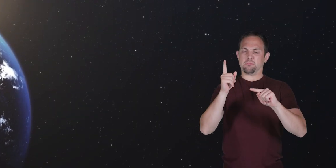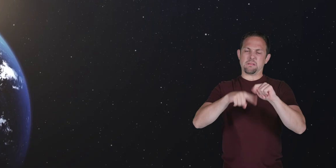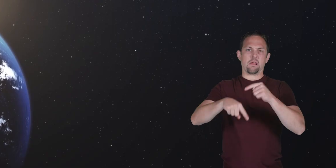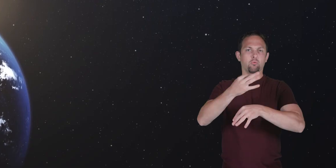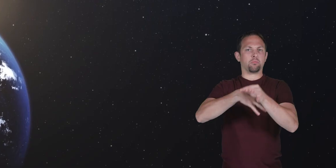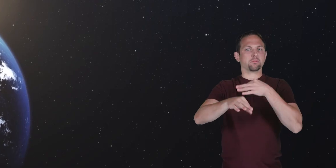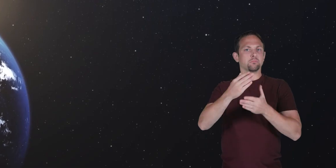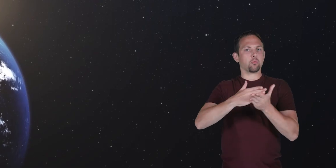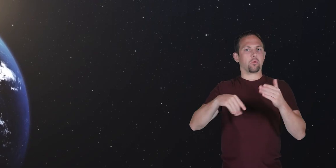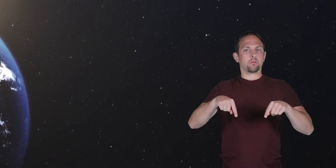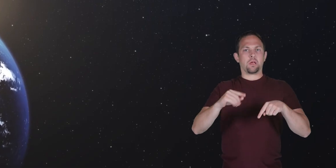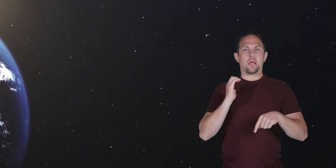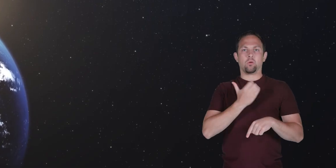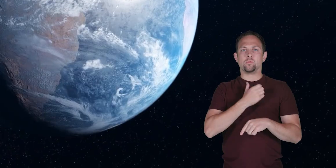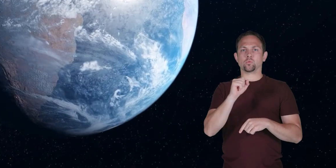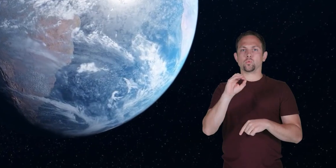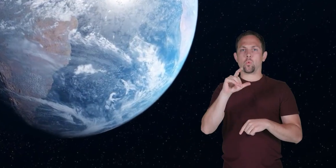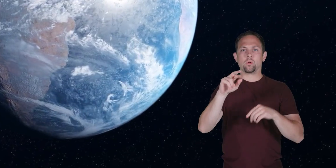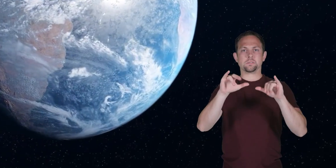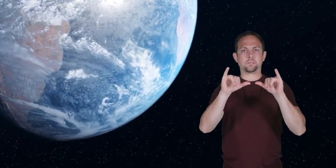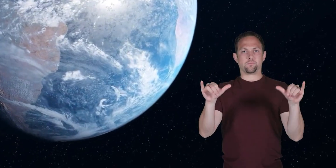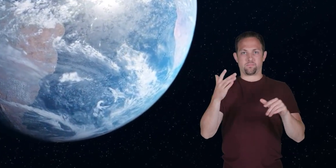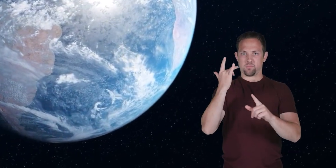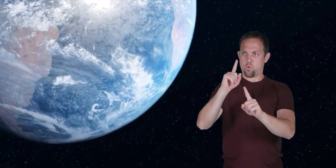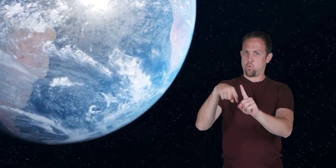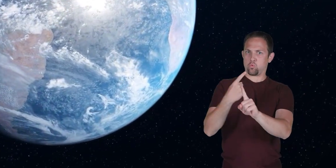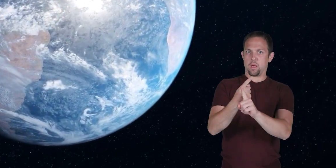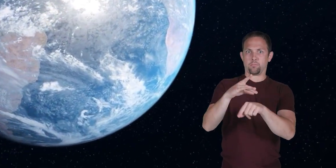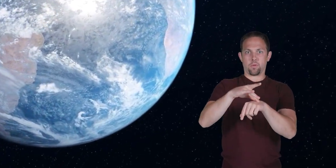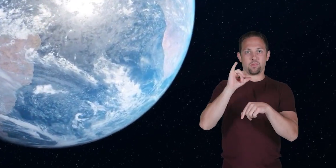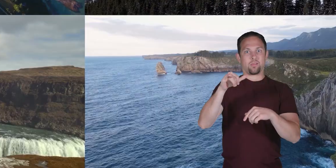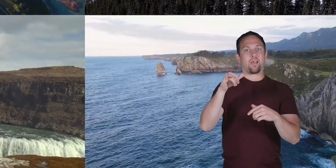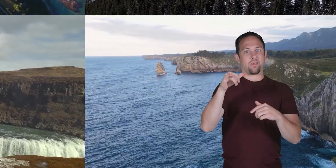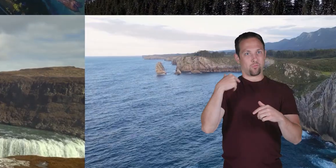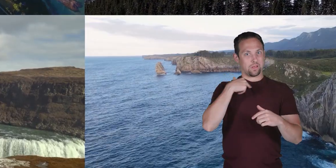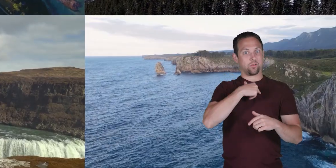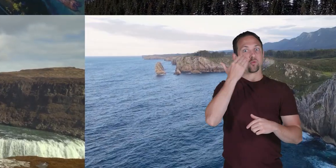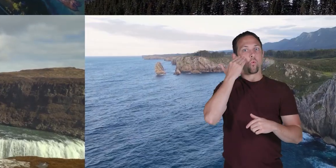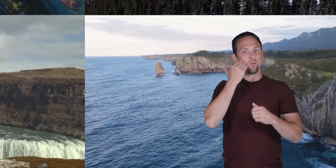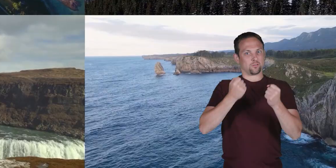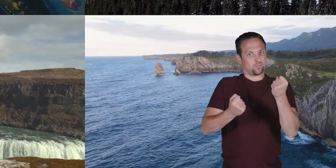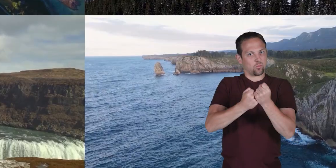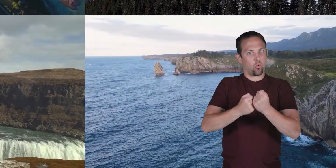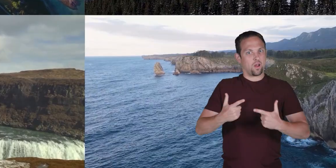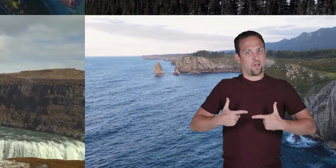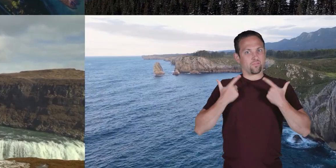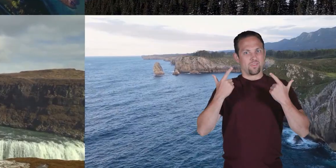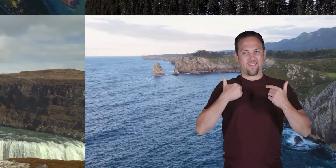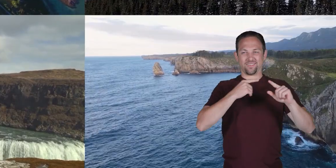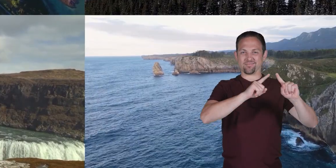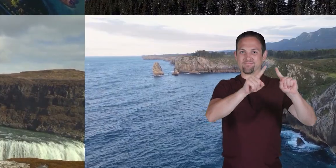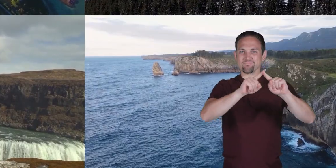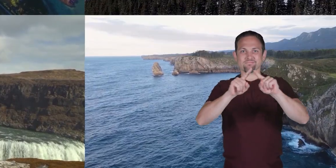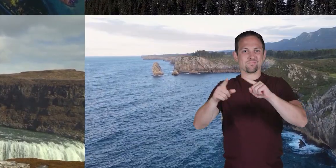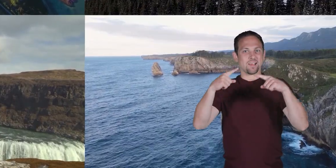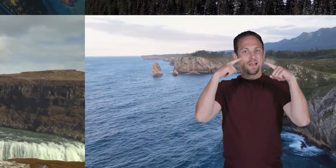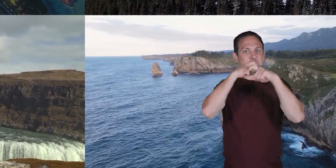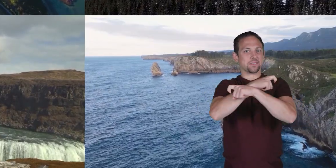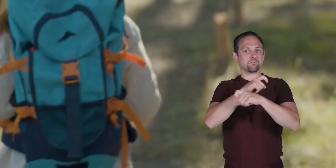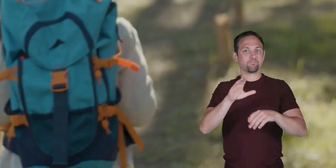of our solar system and the only planet we know that supports life in all of its complexities as